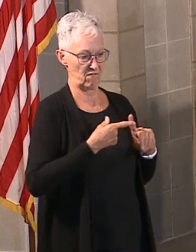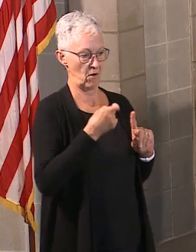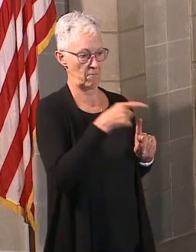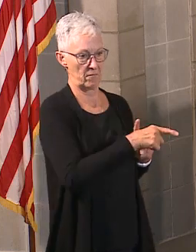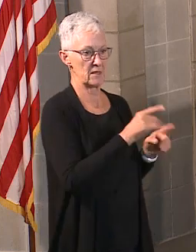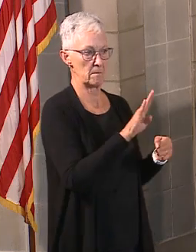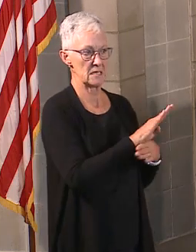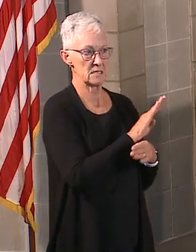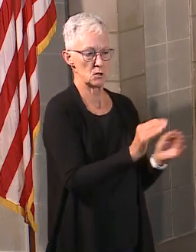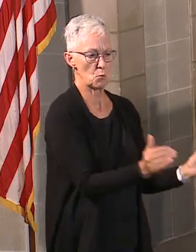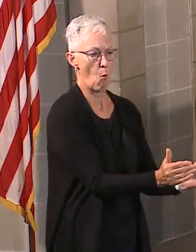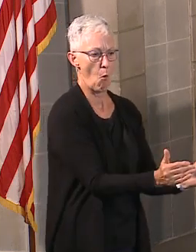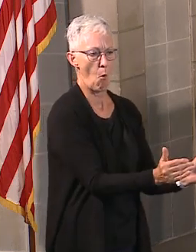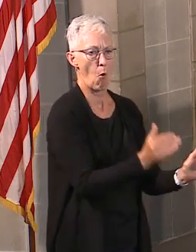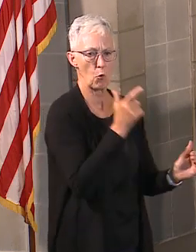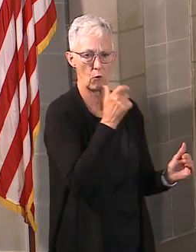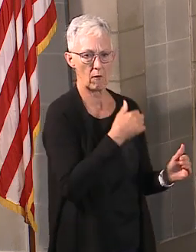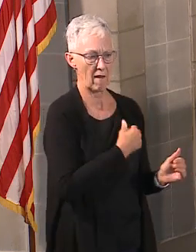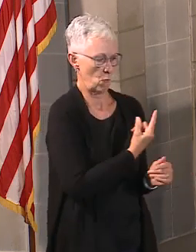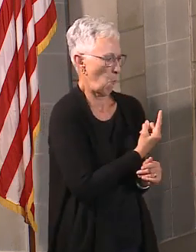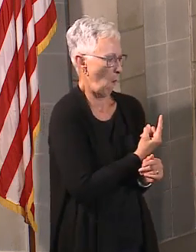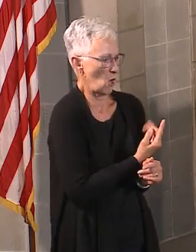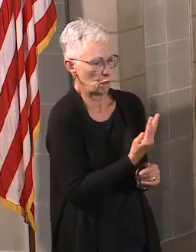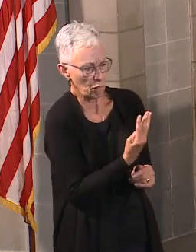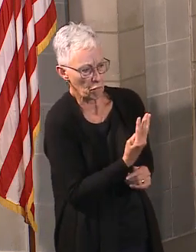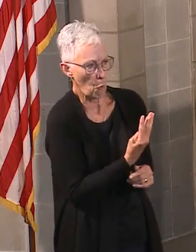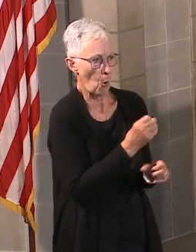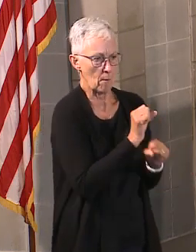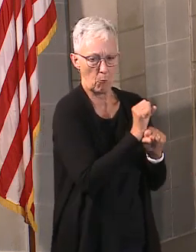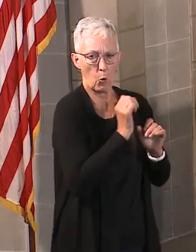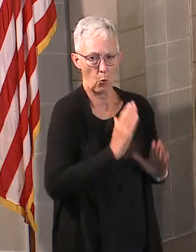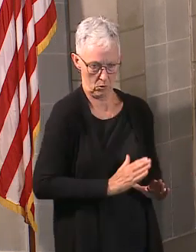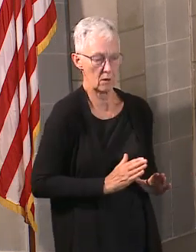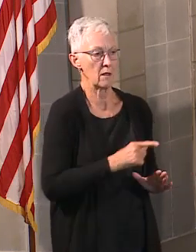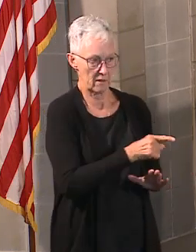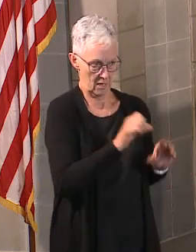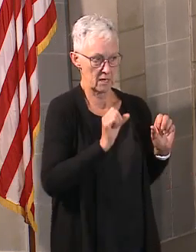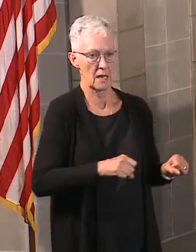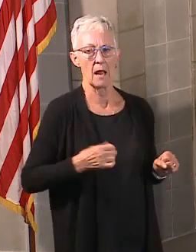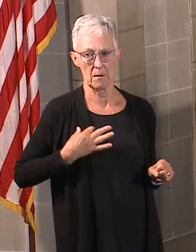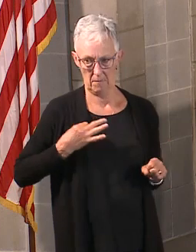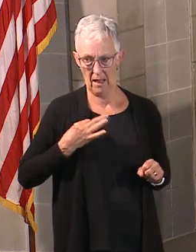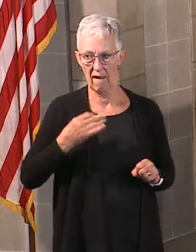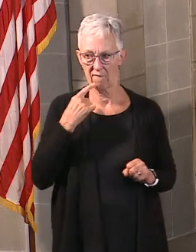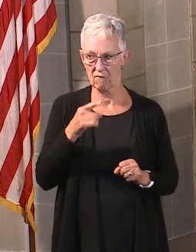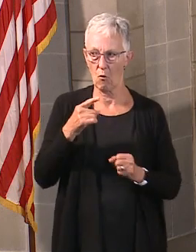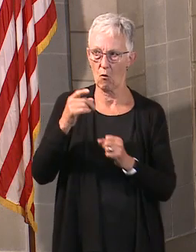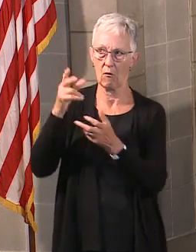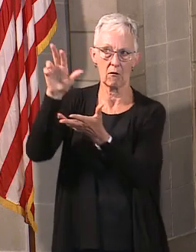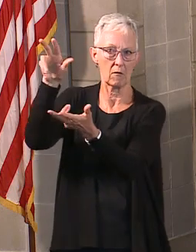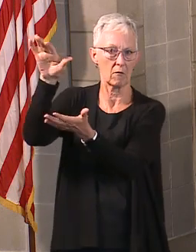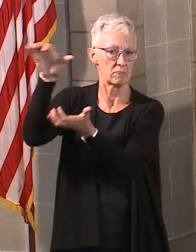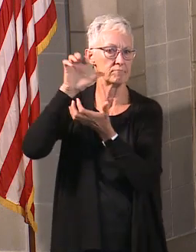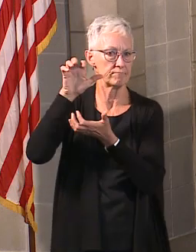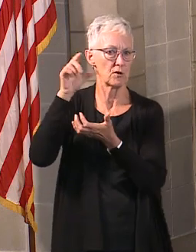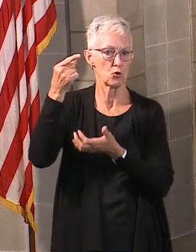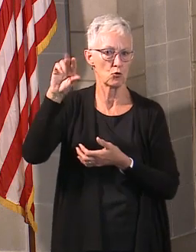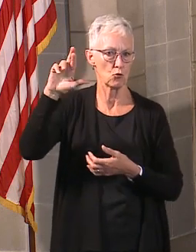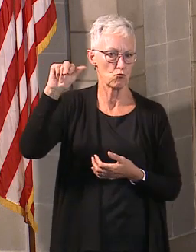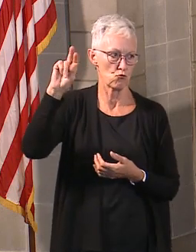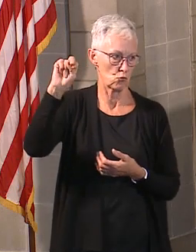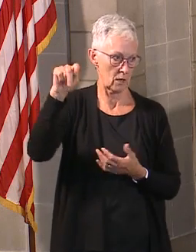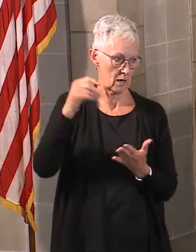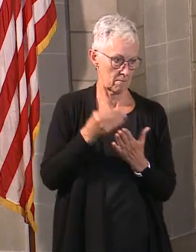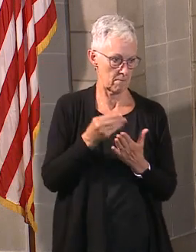that that has been going on this week and that today is the last day for people to apply for those grants. So if you're one of those small businesses